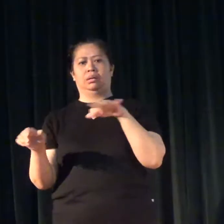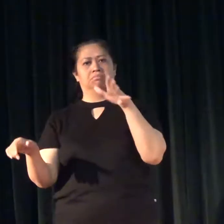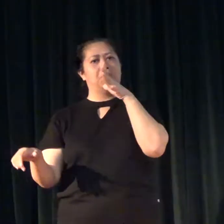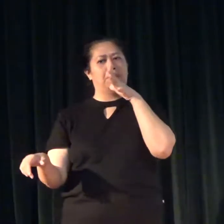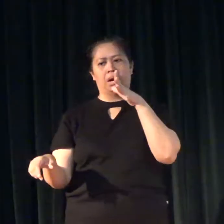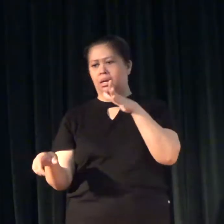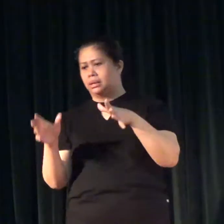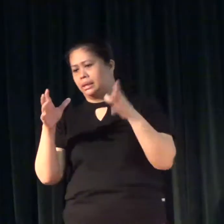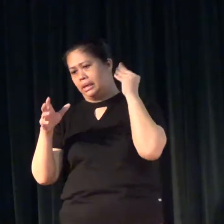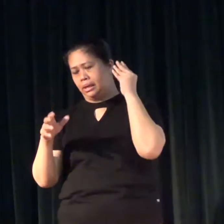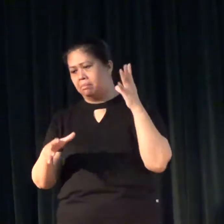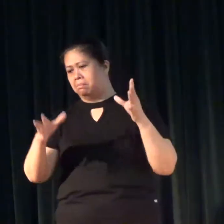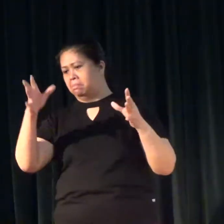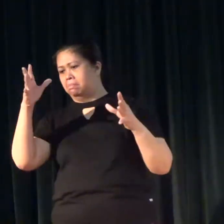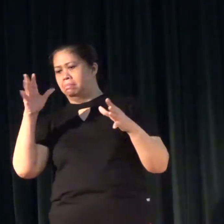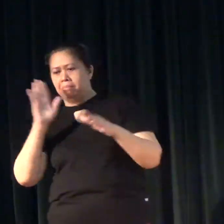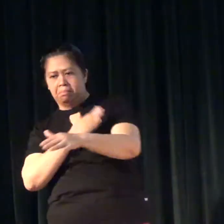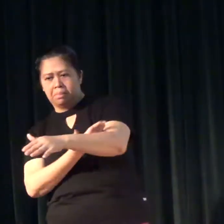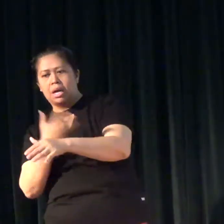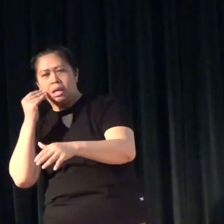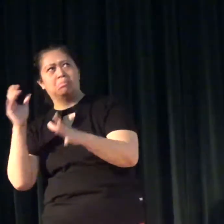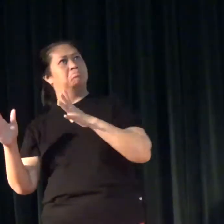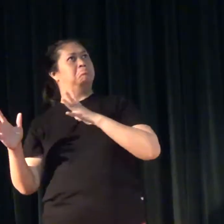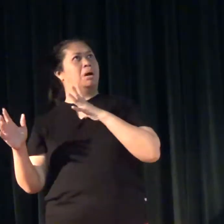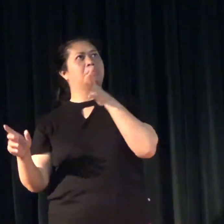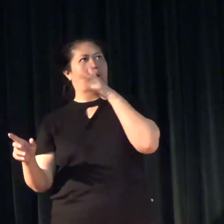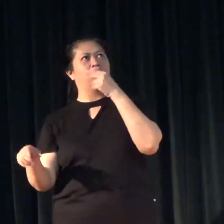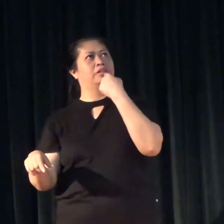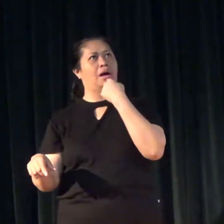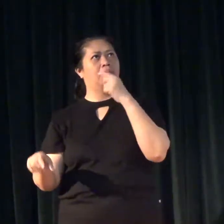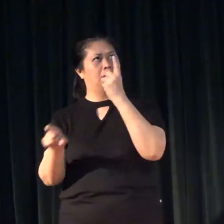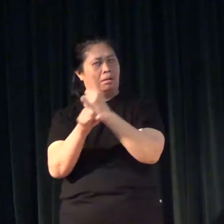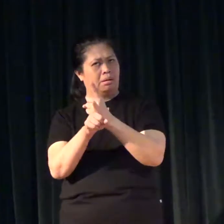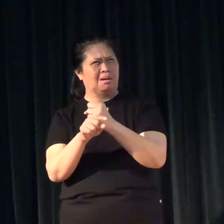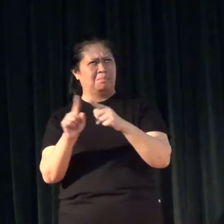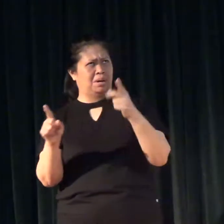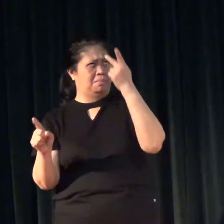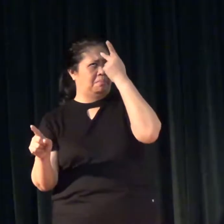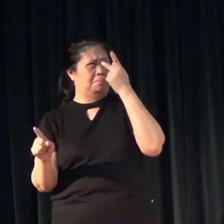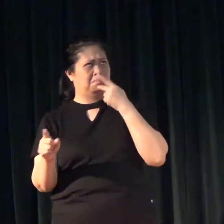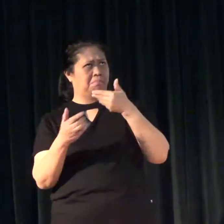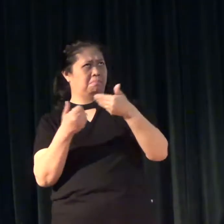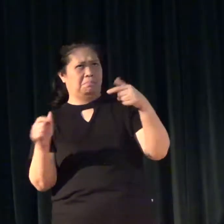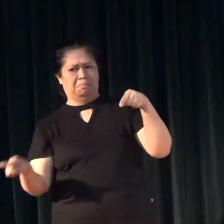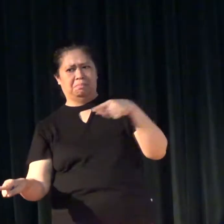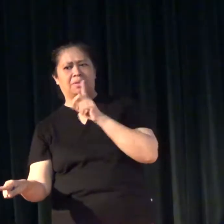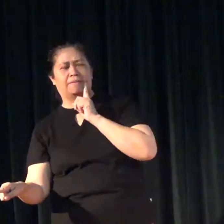mother tongue. But again, that's what I said earlier, it's working.